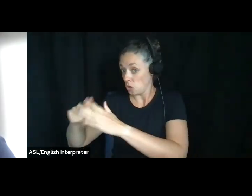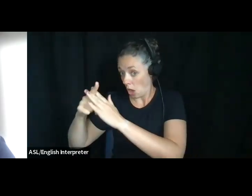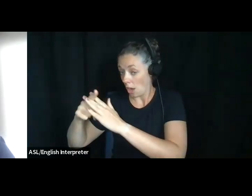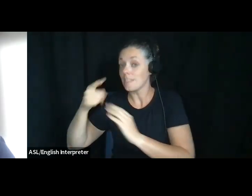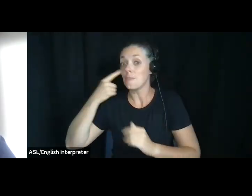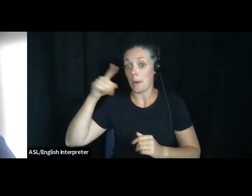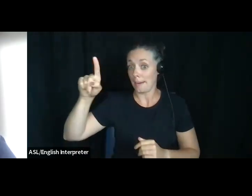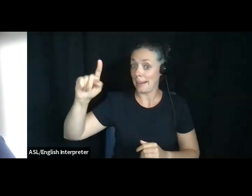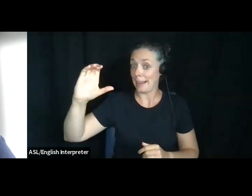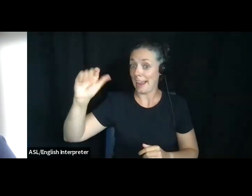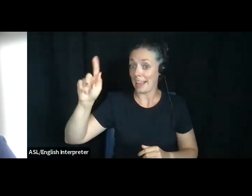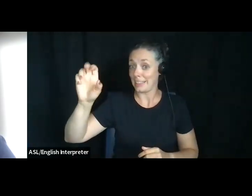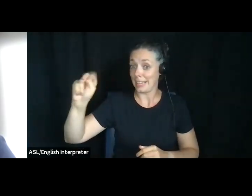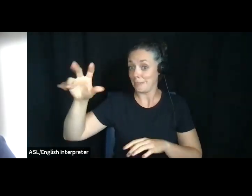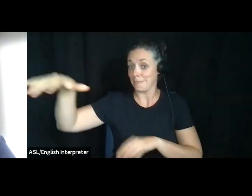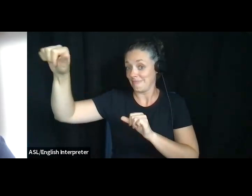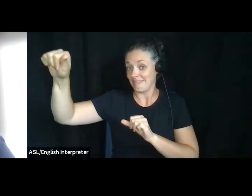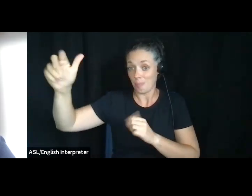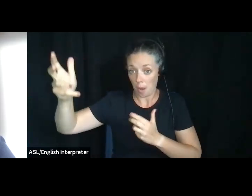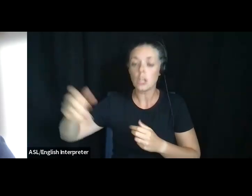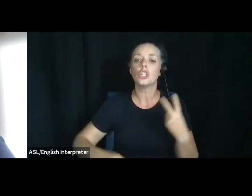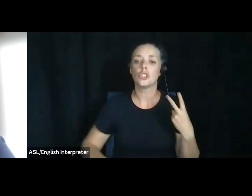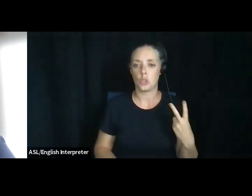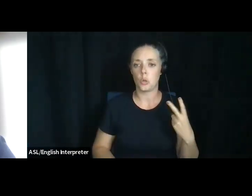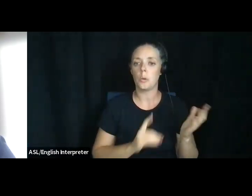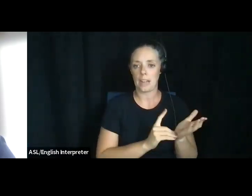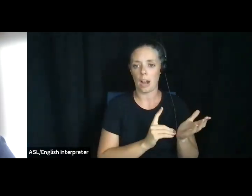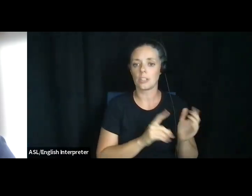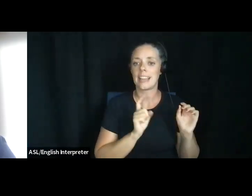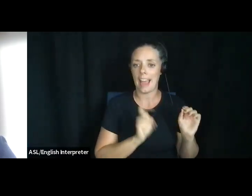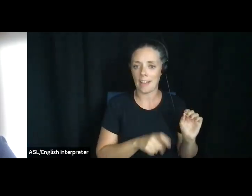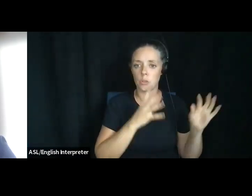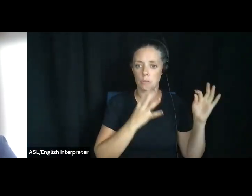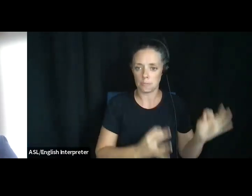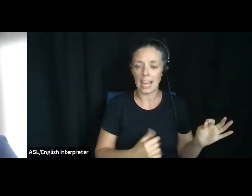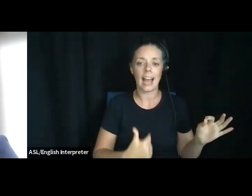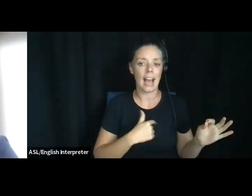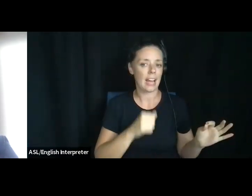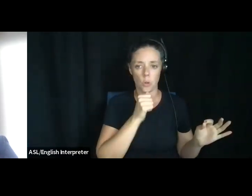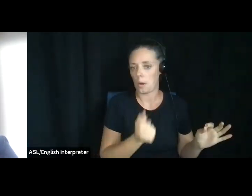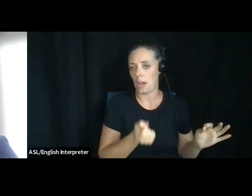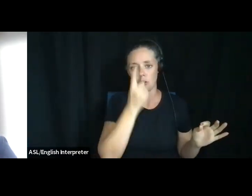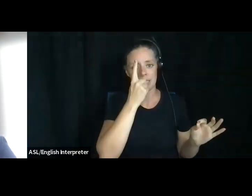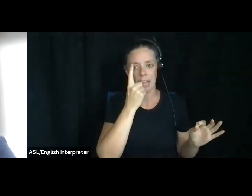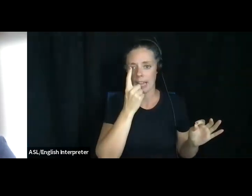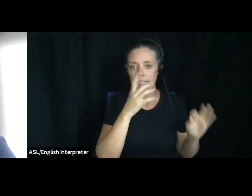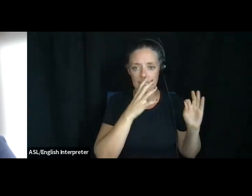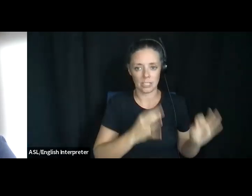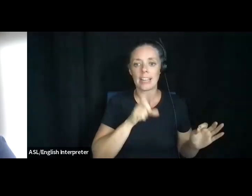get that authority is that two doctors have to determine that I don't understand a decision that needs to be made.